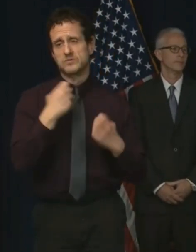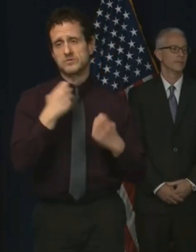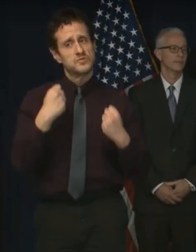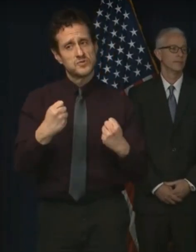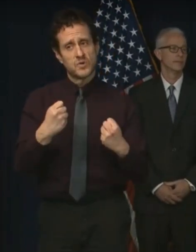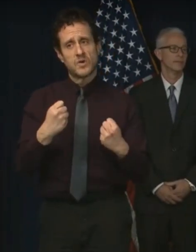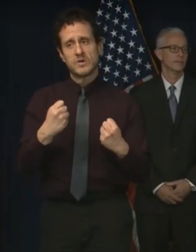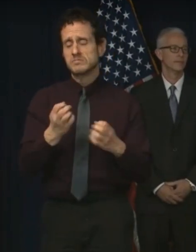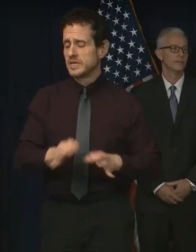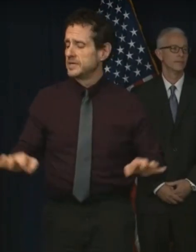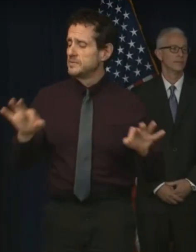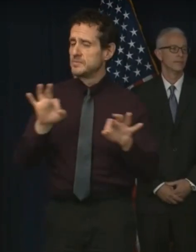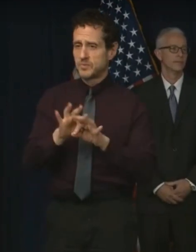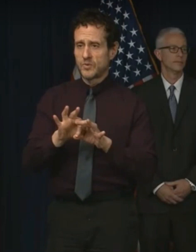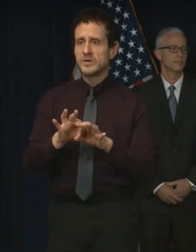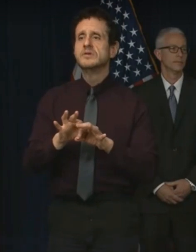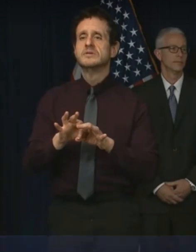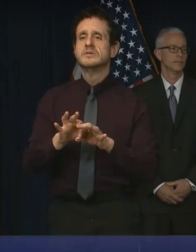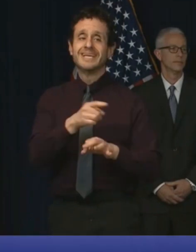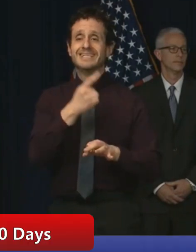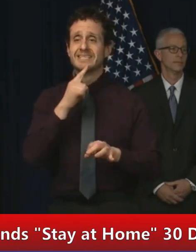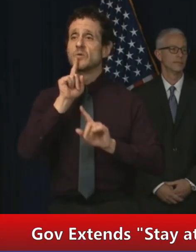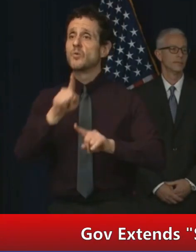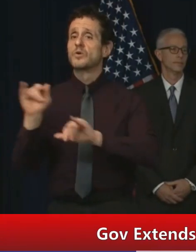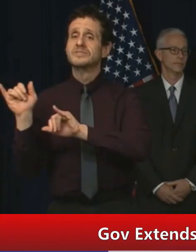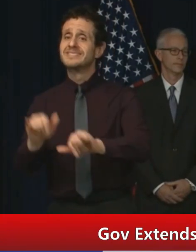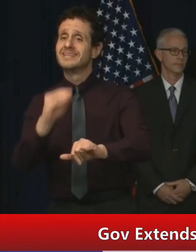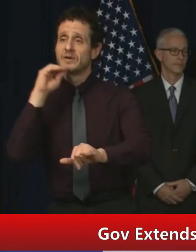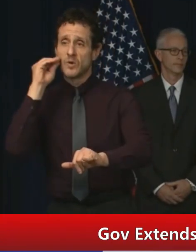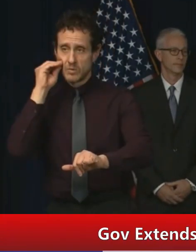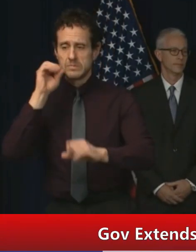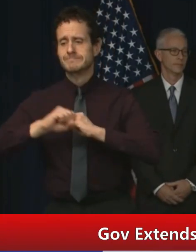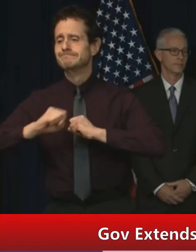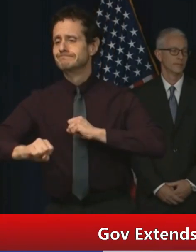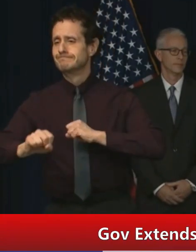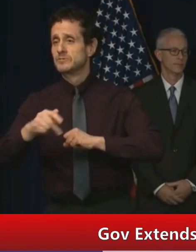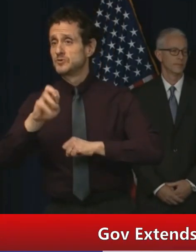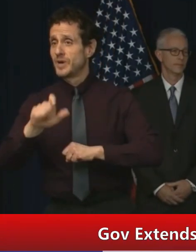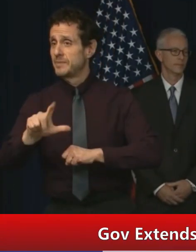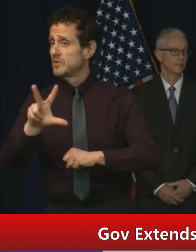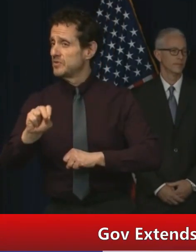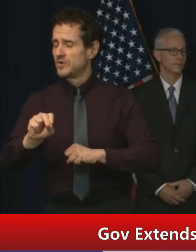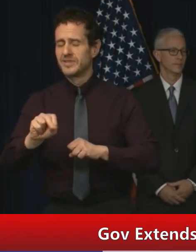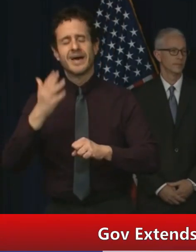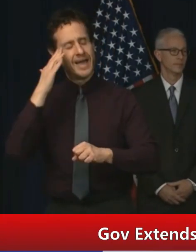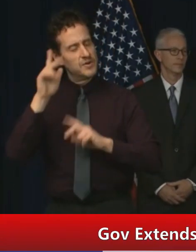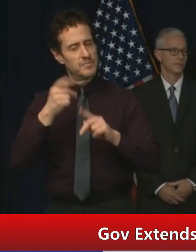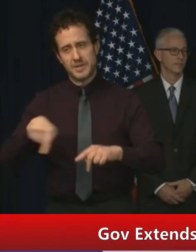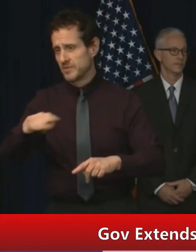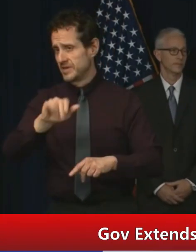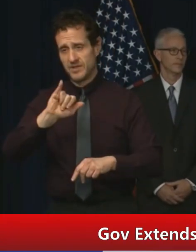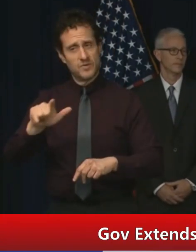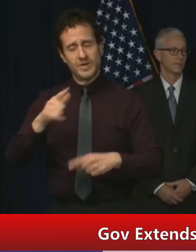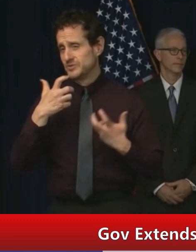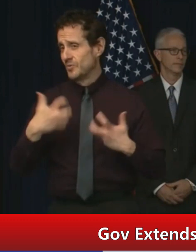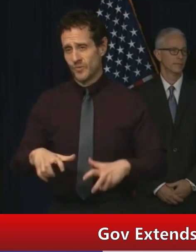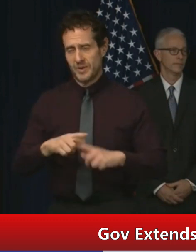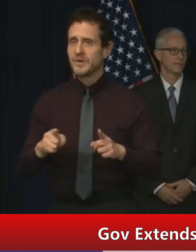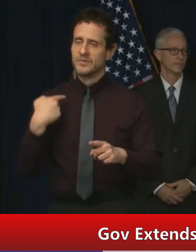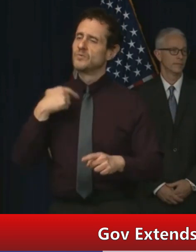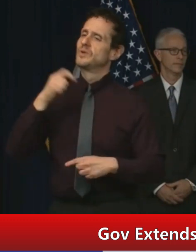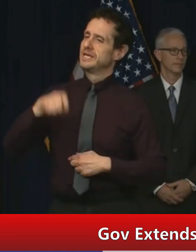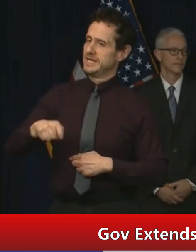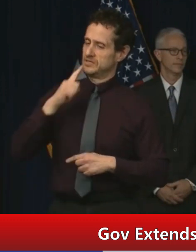but necessary extension of the stay-at-home order. And this may not be what residents want, but it is what we need.